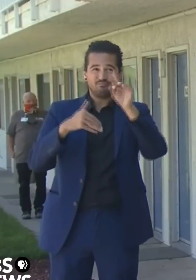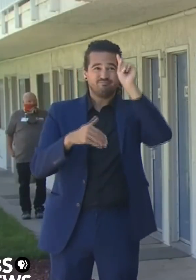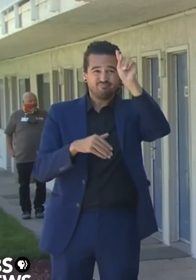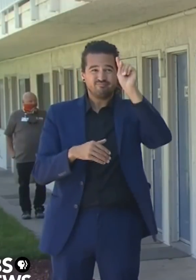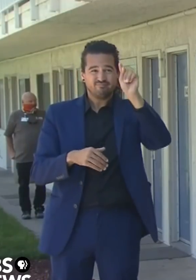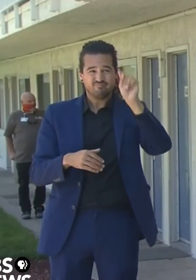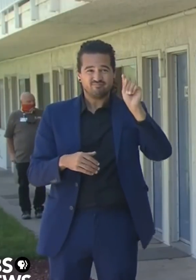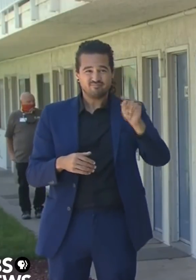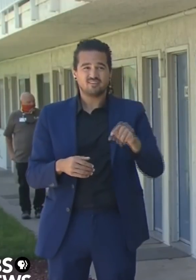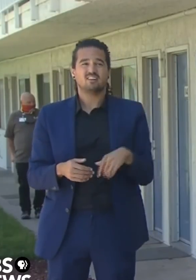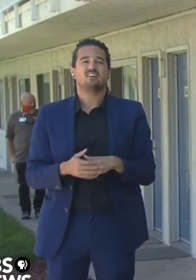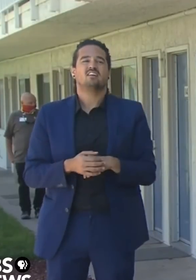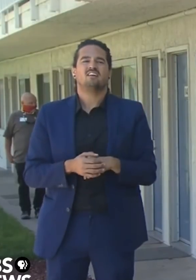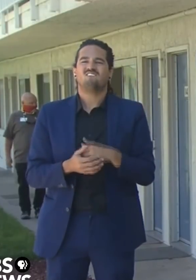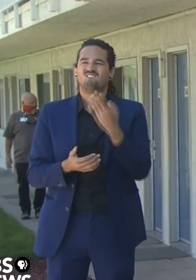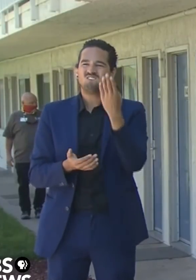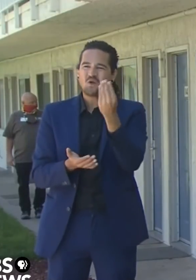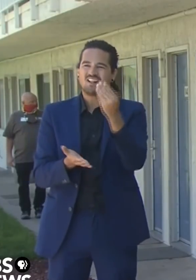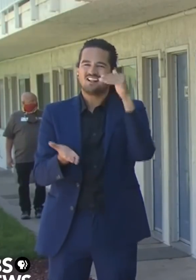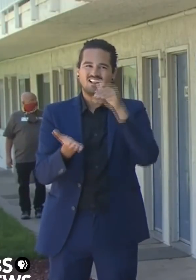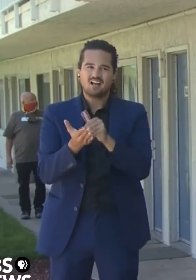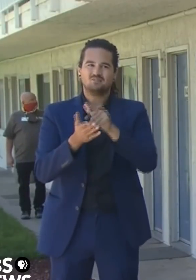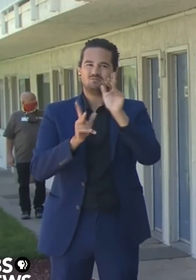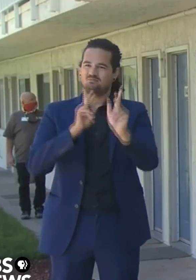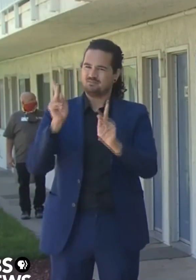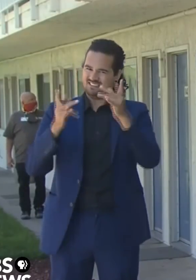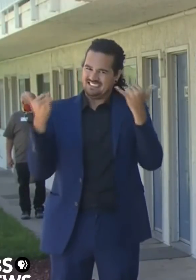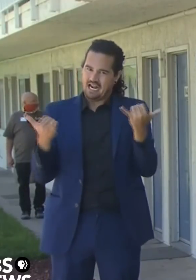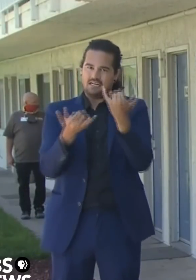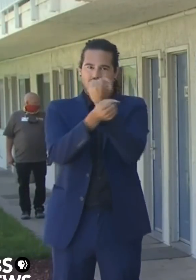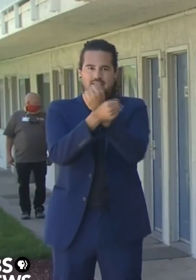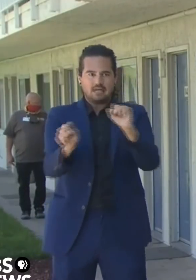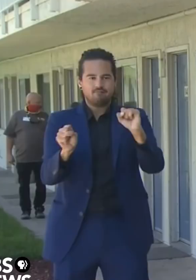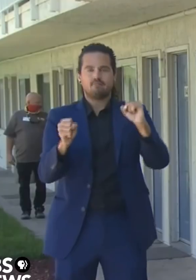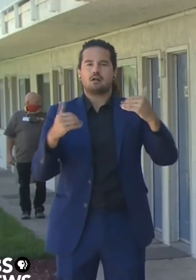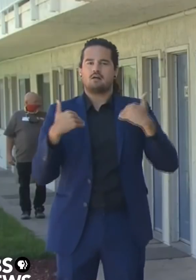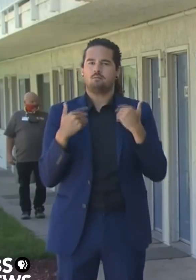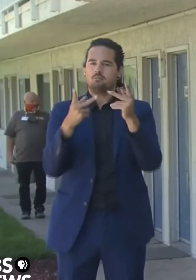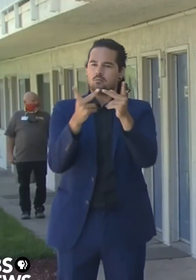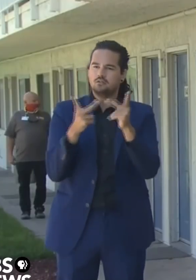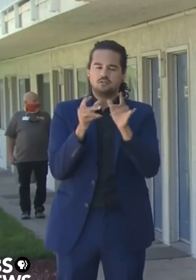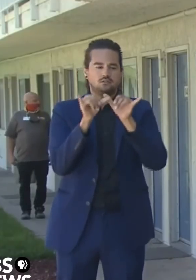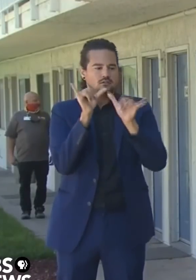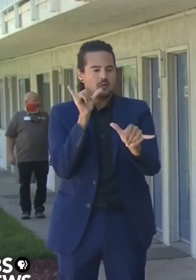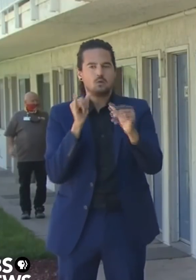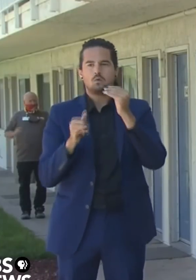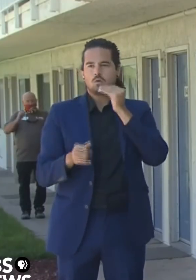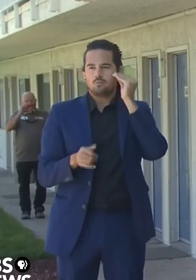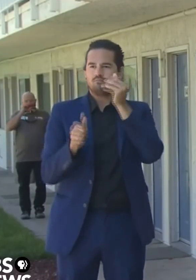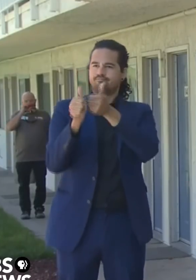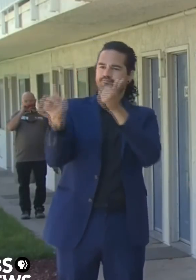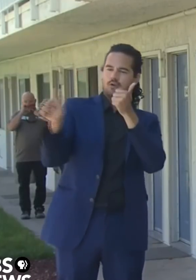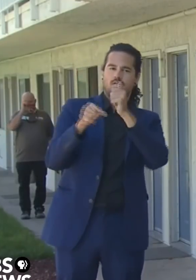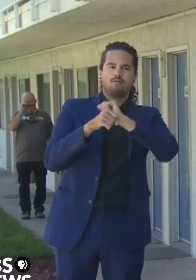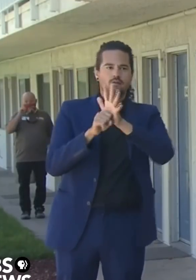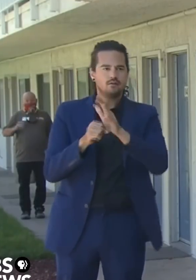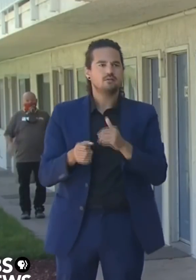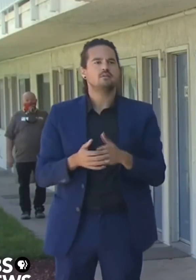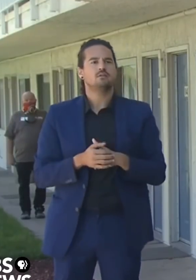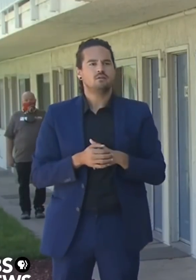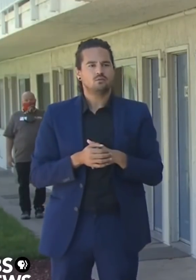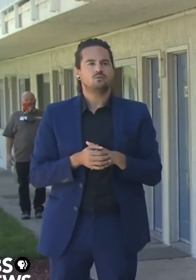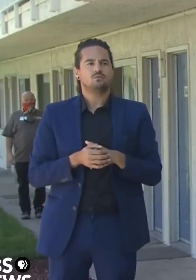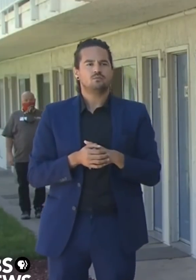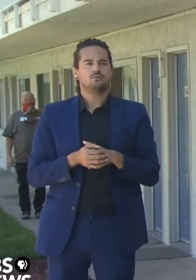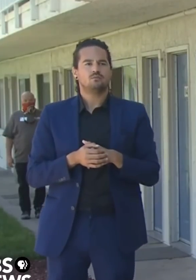with the dignity of place to call home and a program that is not permanent project room key, but continues to be extended on